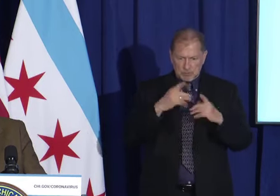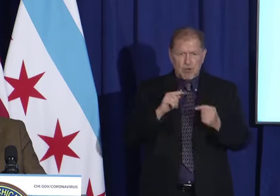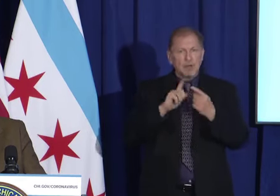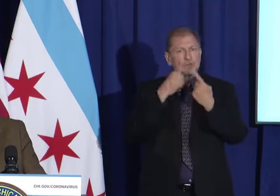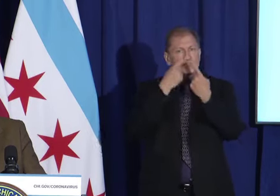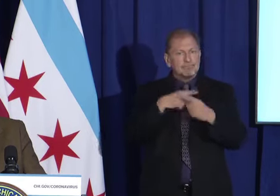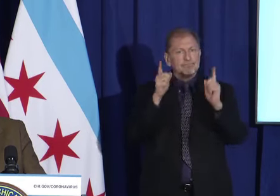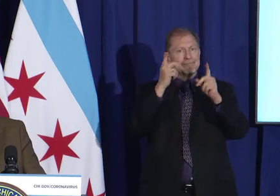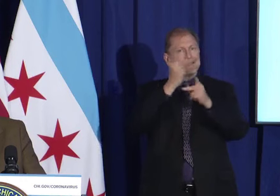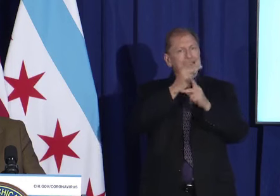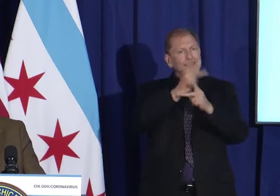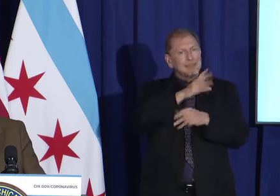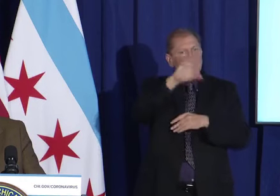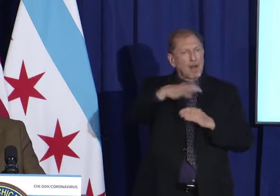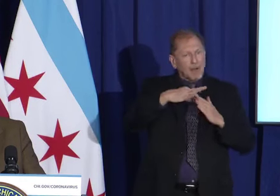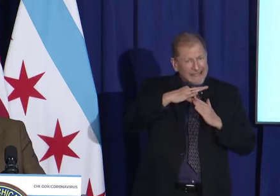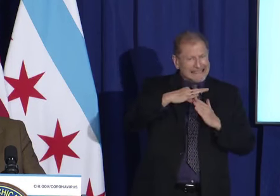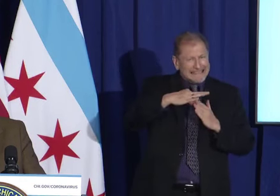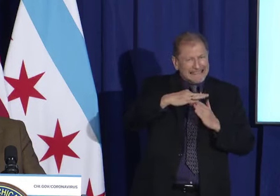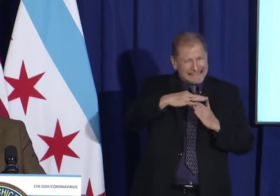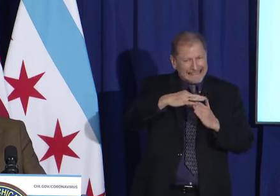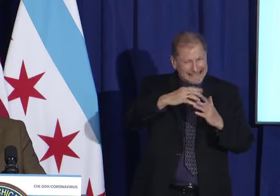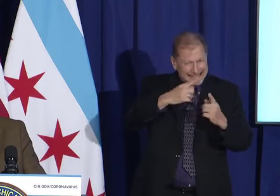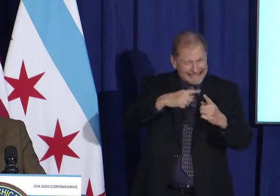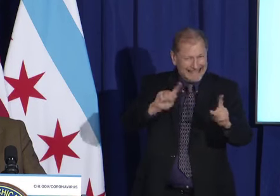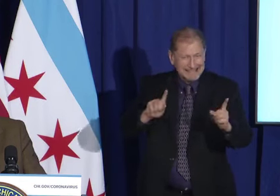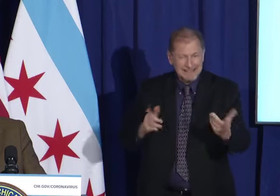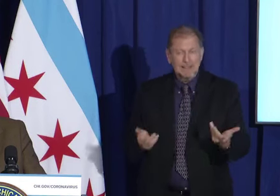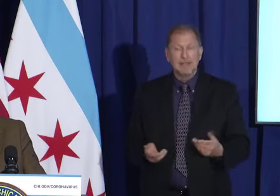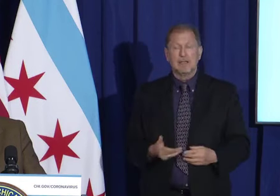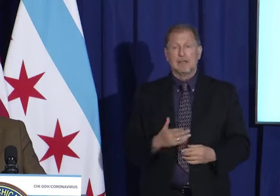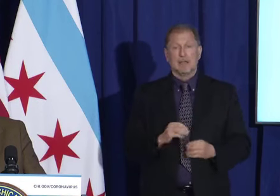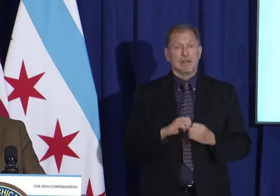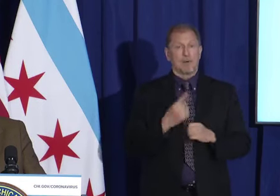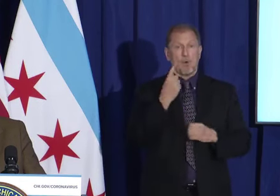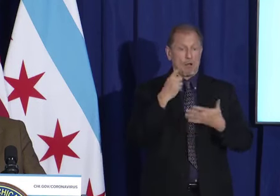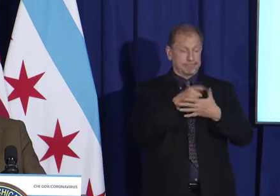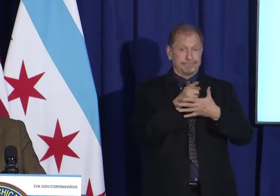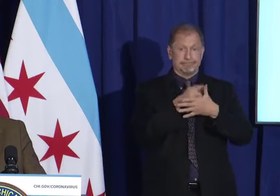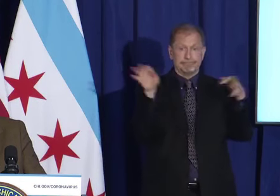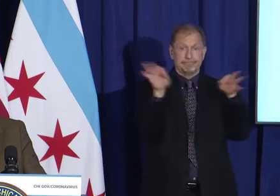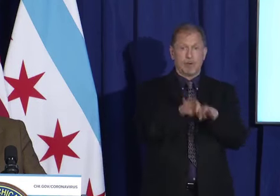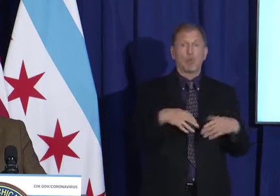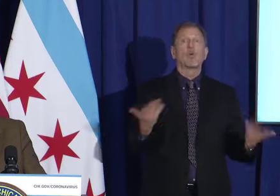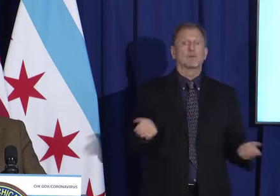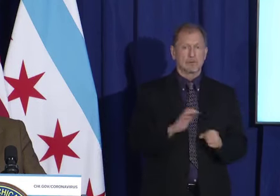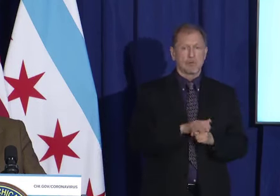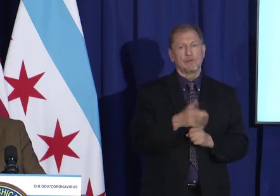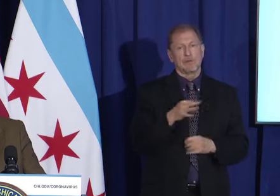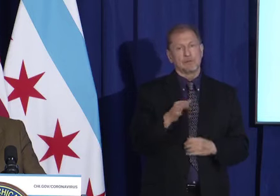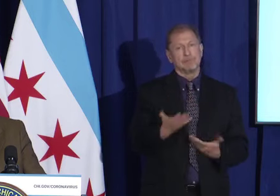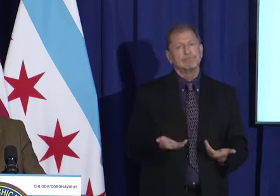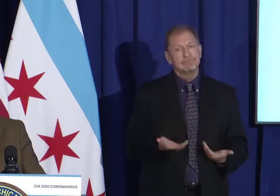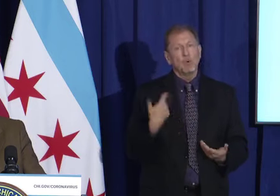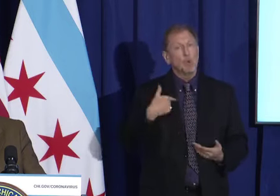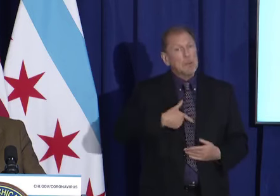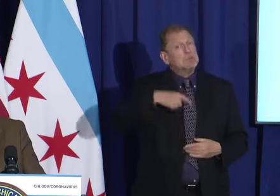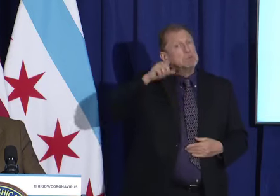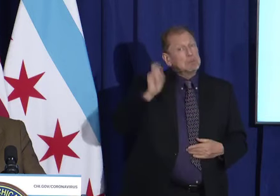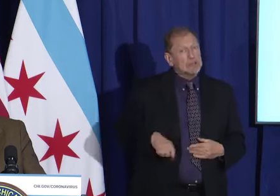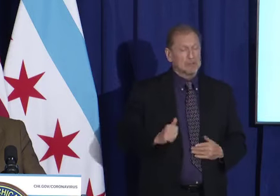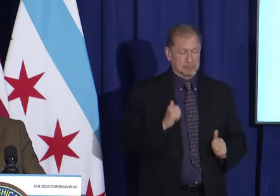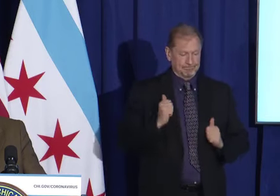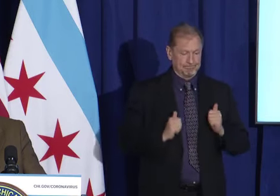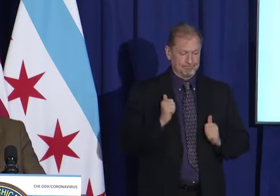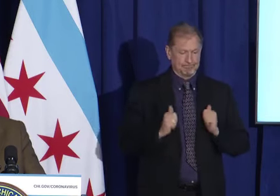and COVID-19 is at the top of that list. And we have to step up. We have to step up and